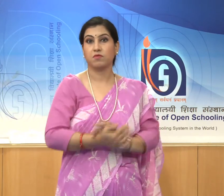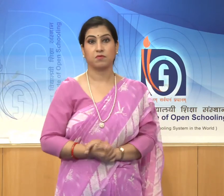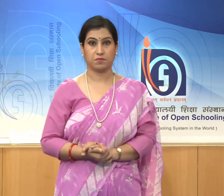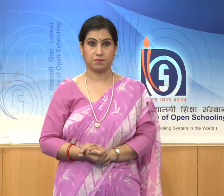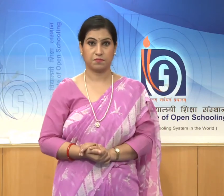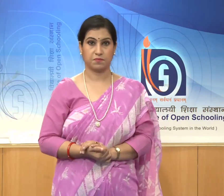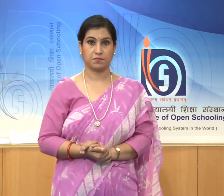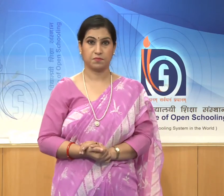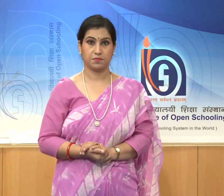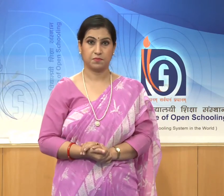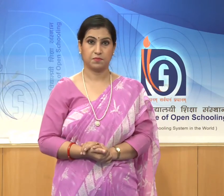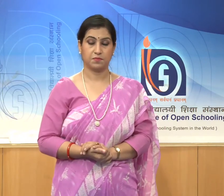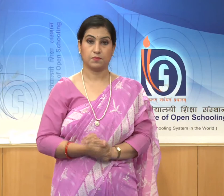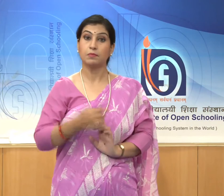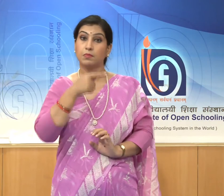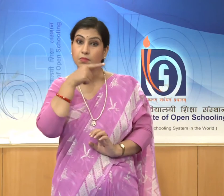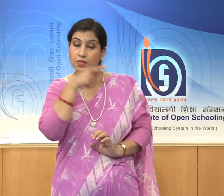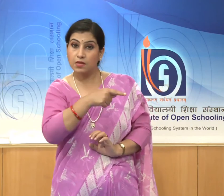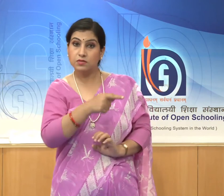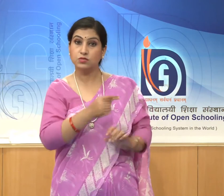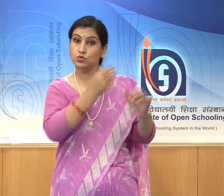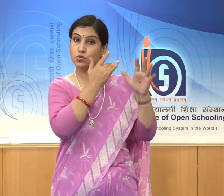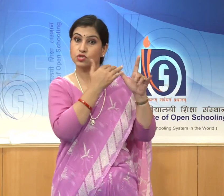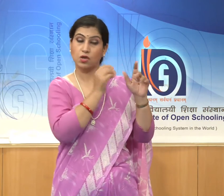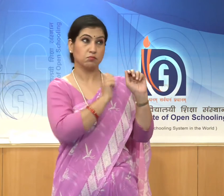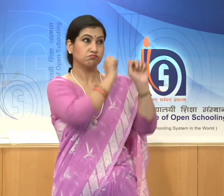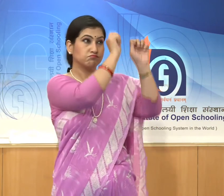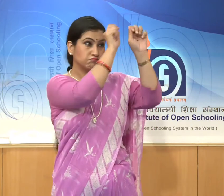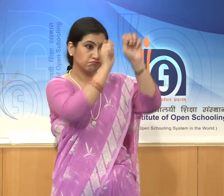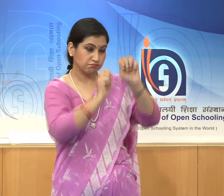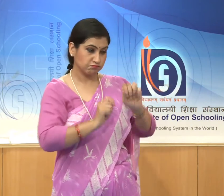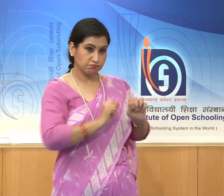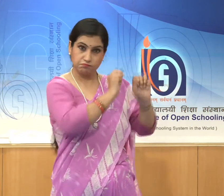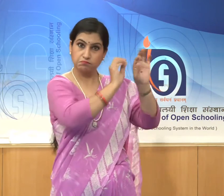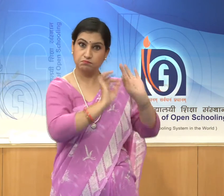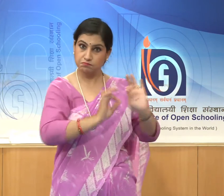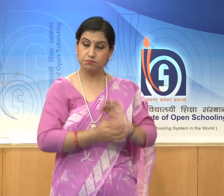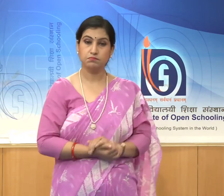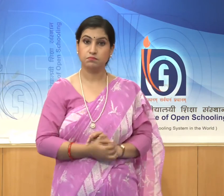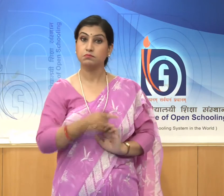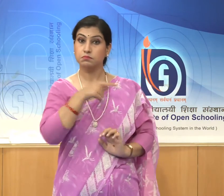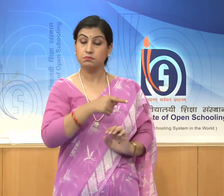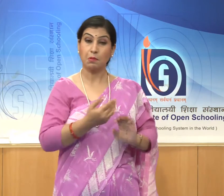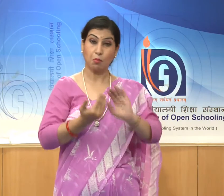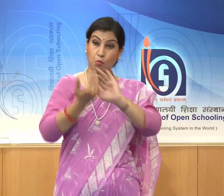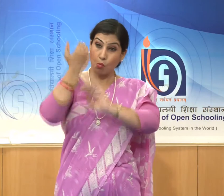This Krishna sculpture is one of the best examples